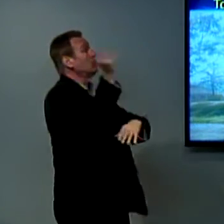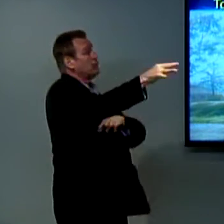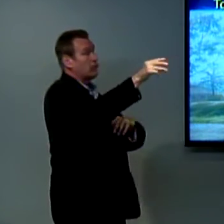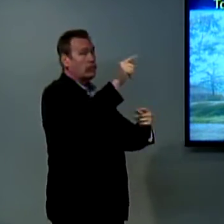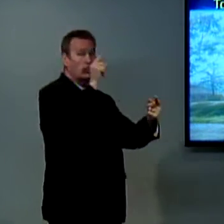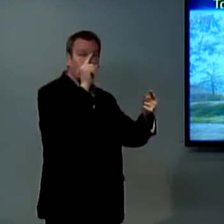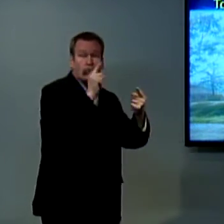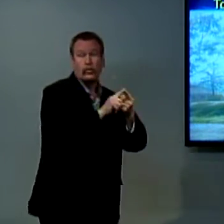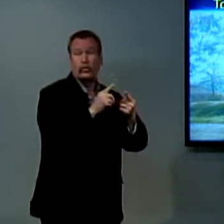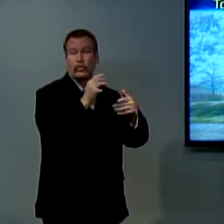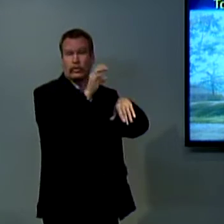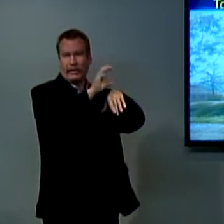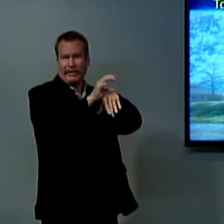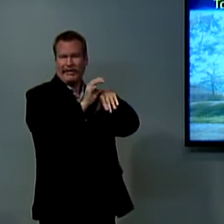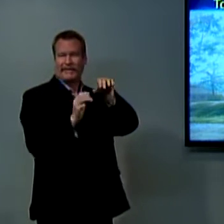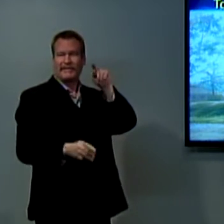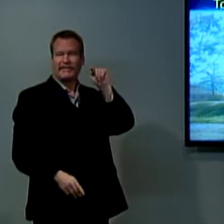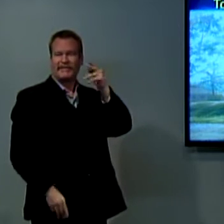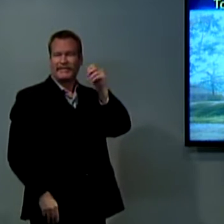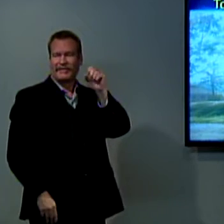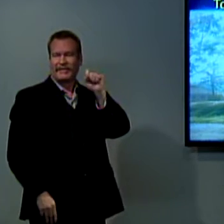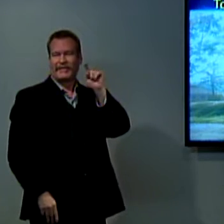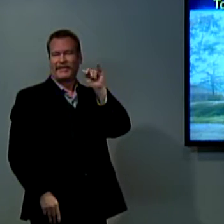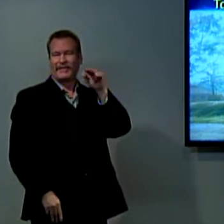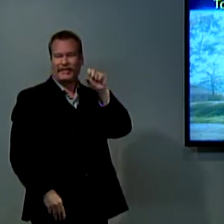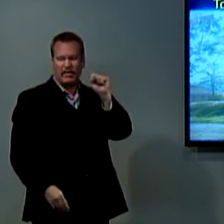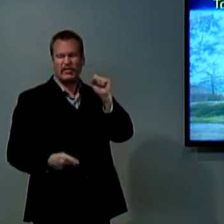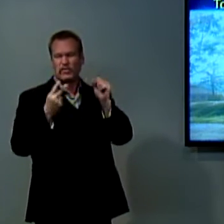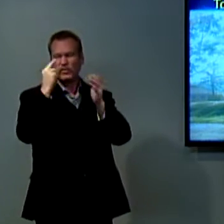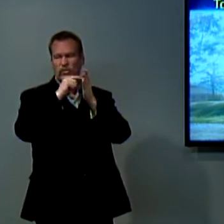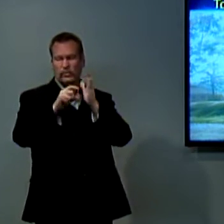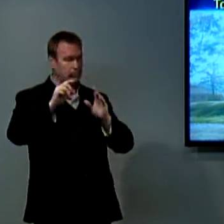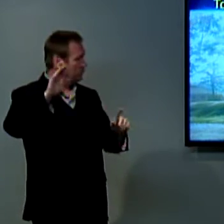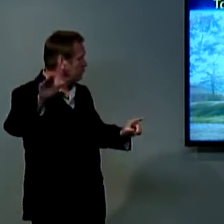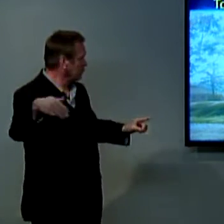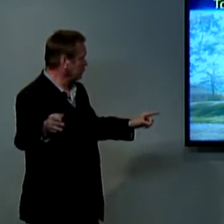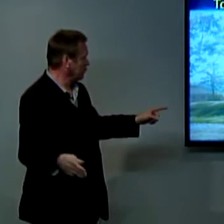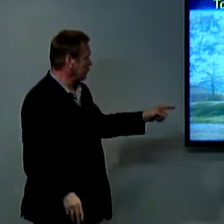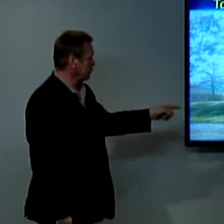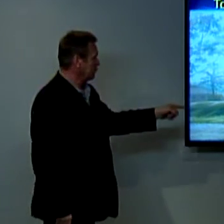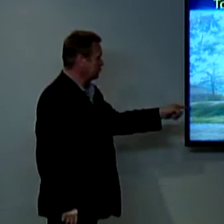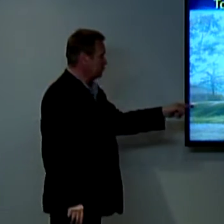Paul wrote this letter to the church